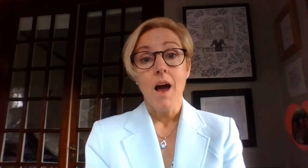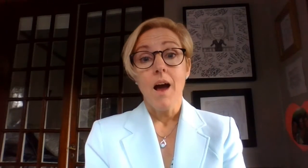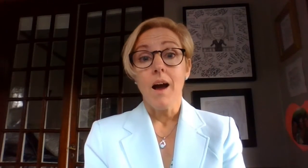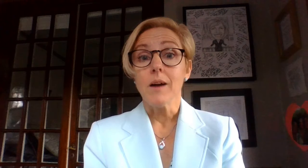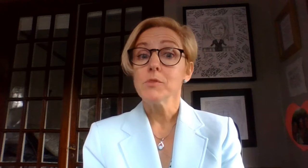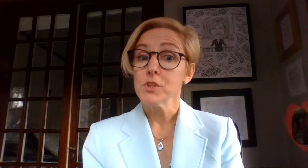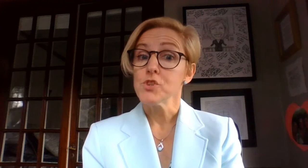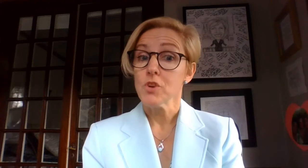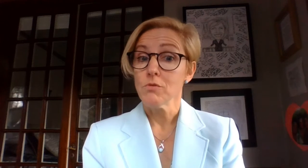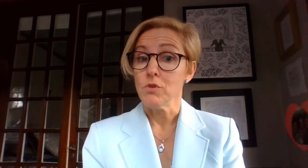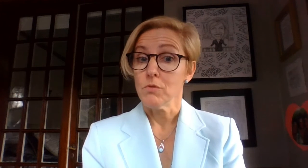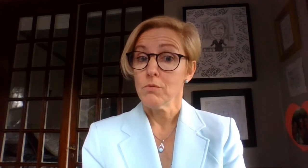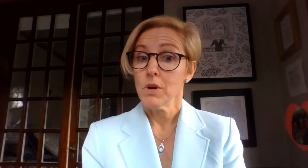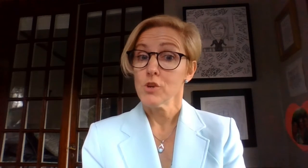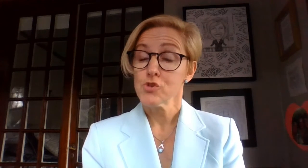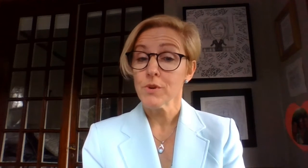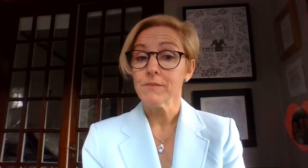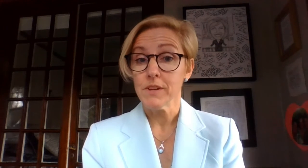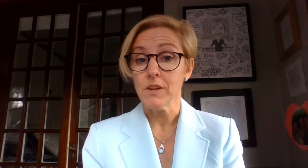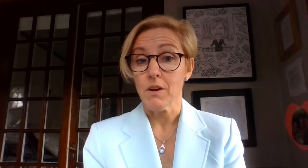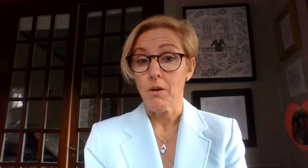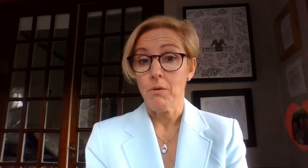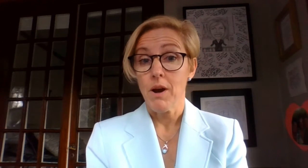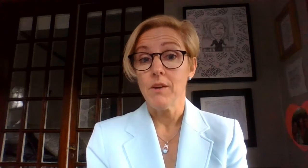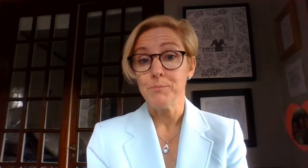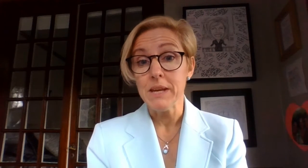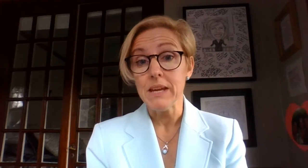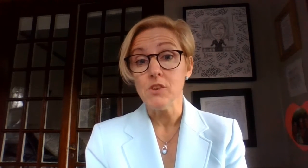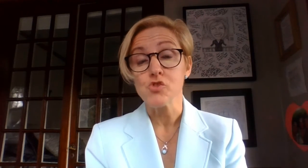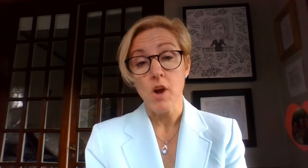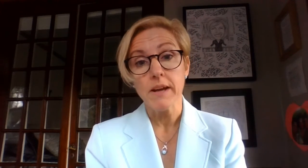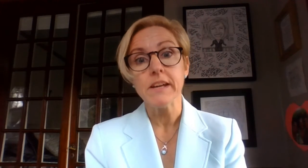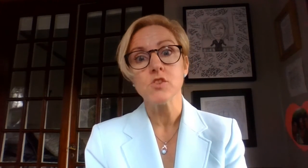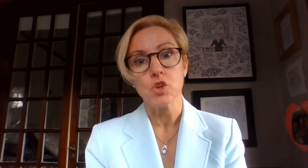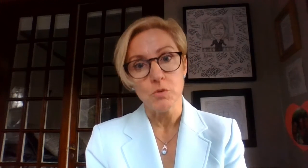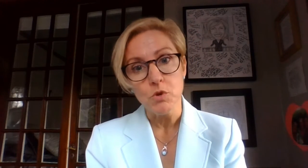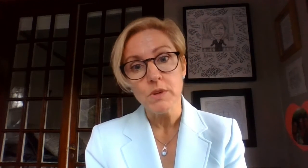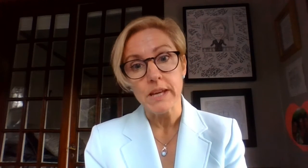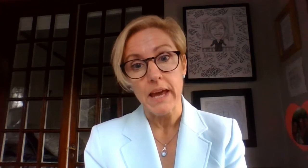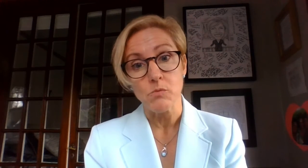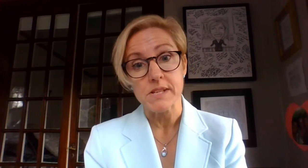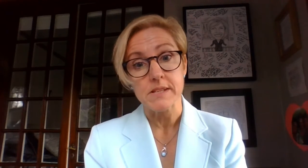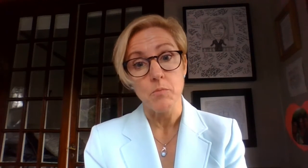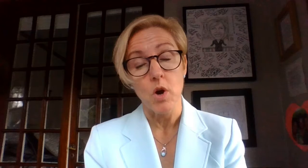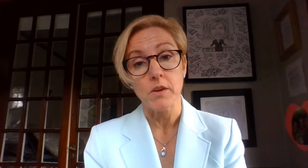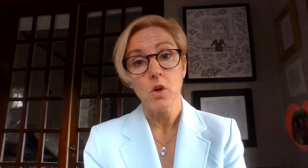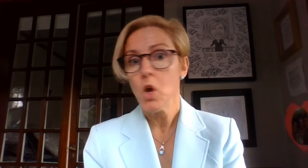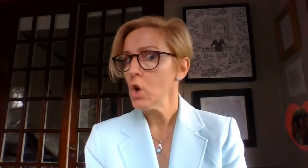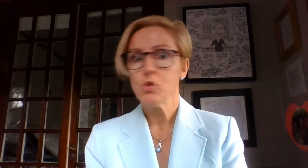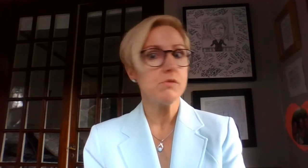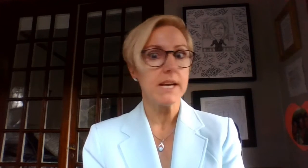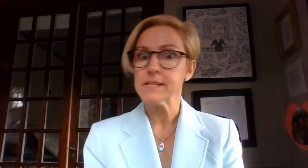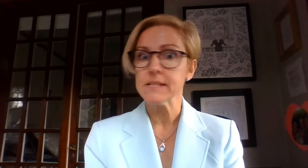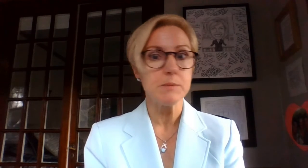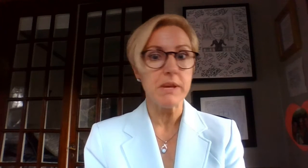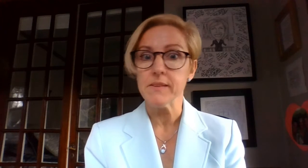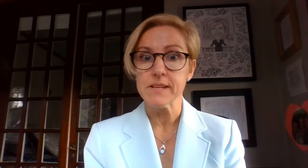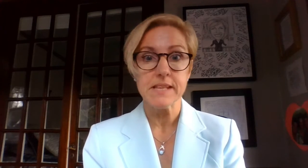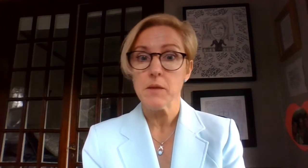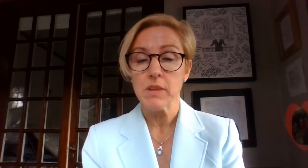I'm going to show you a short video of me trying to communicate with someone who doesn't speak the same